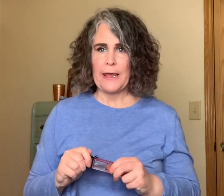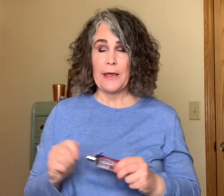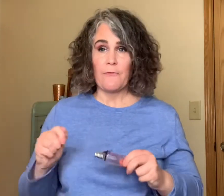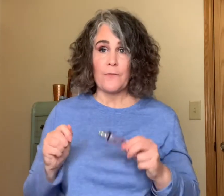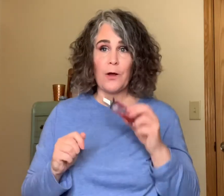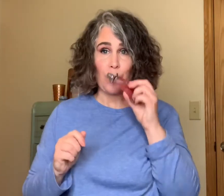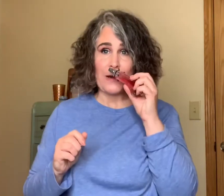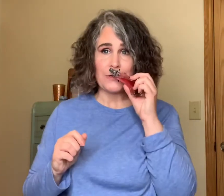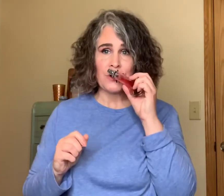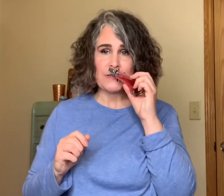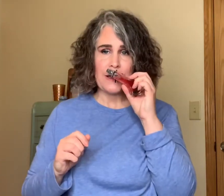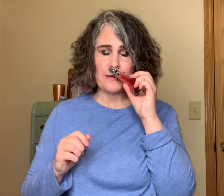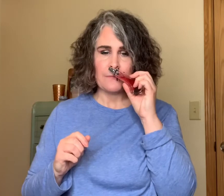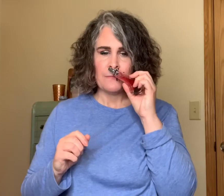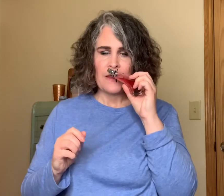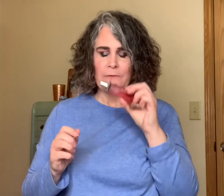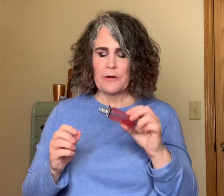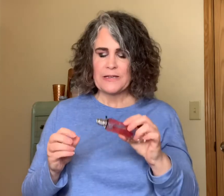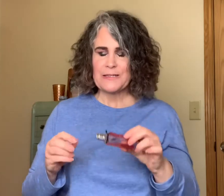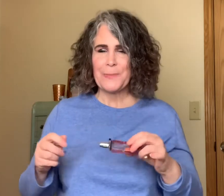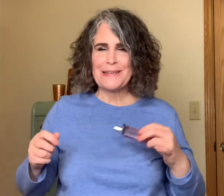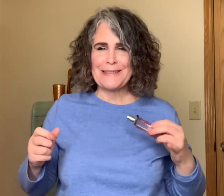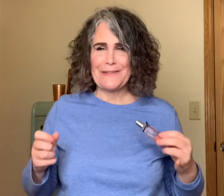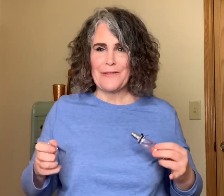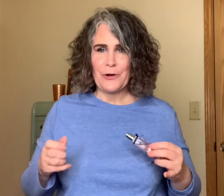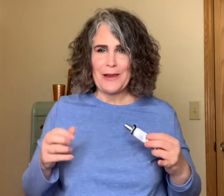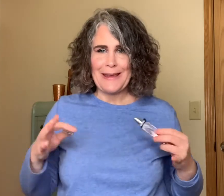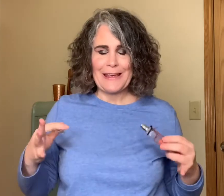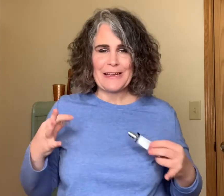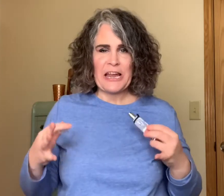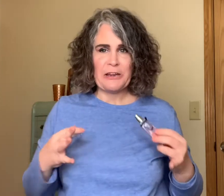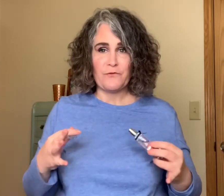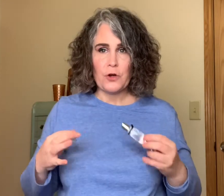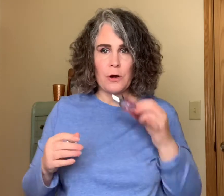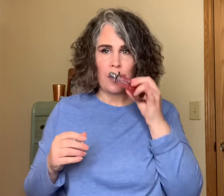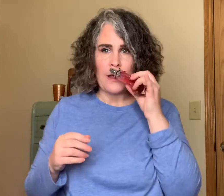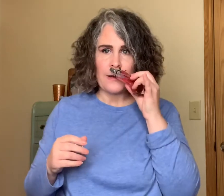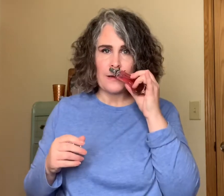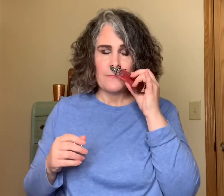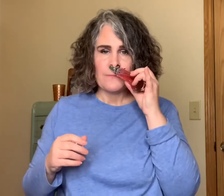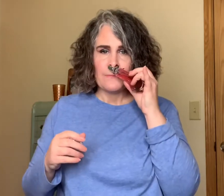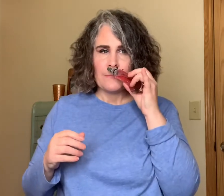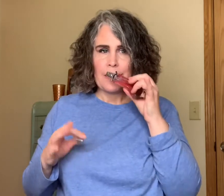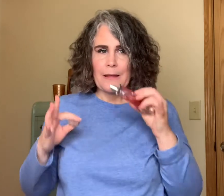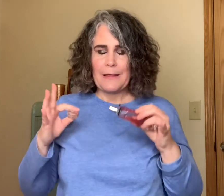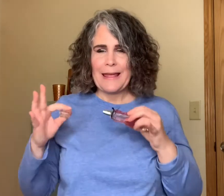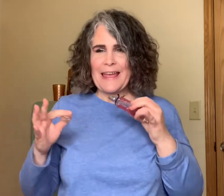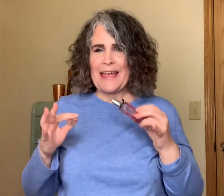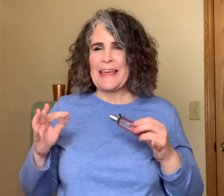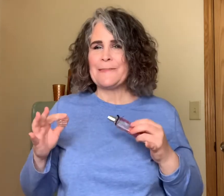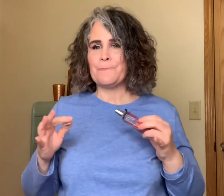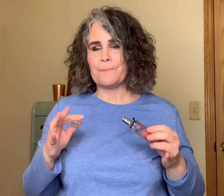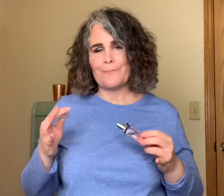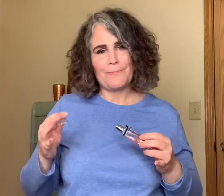fall winter scent very spicy very kind of dark kind of dark kind